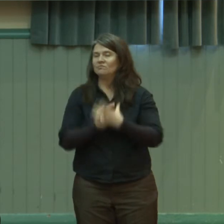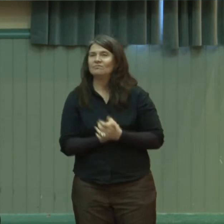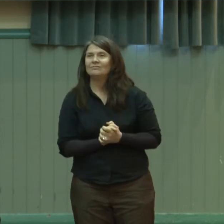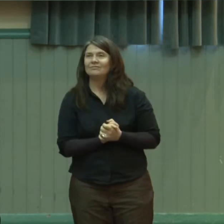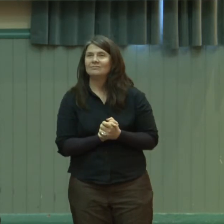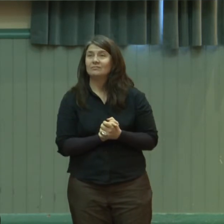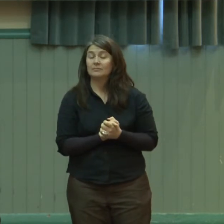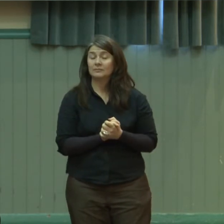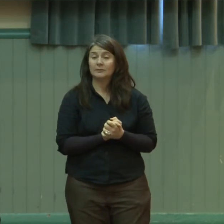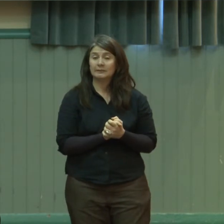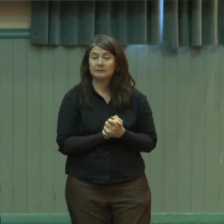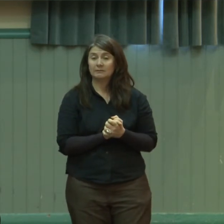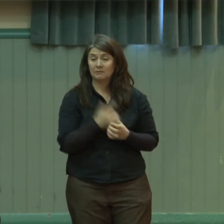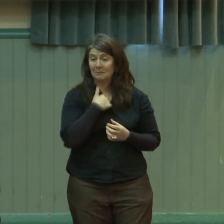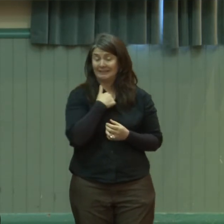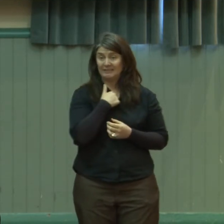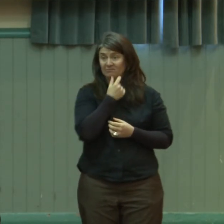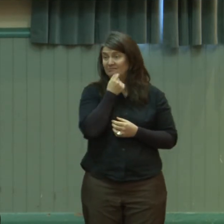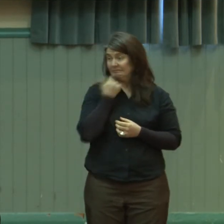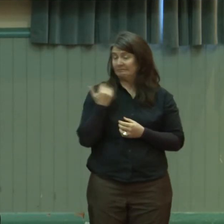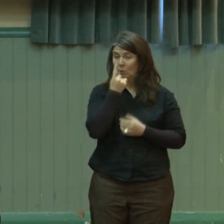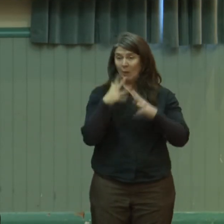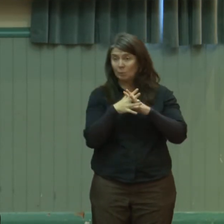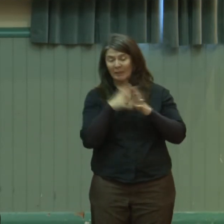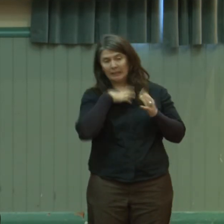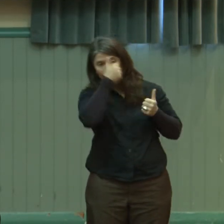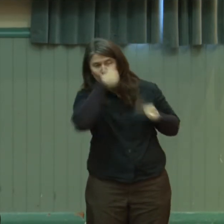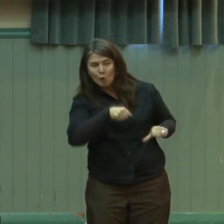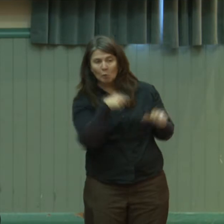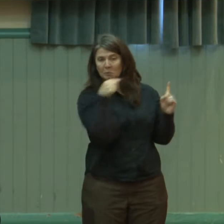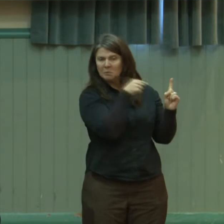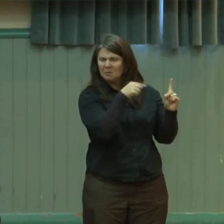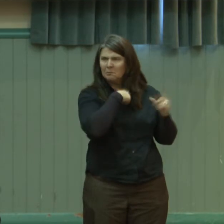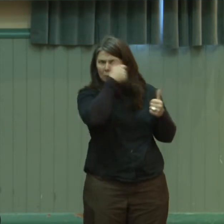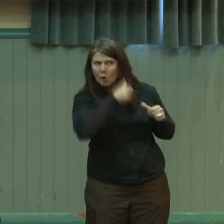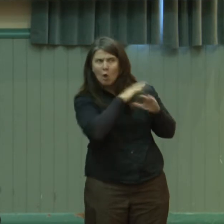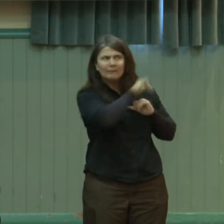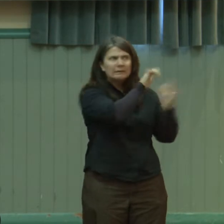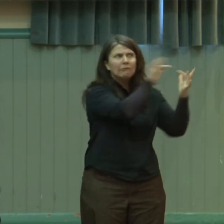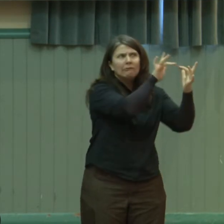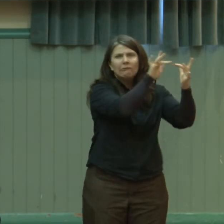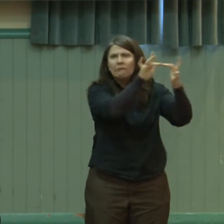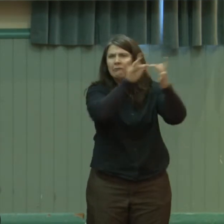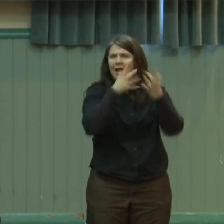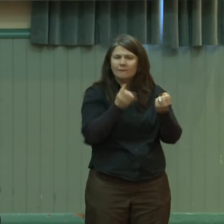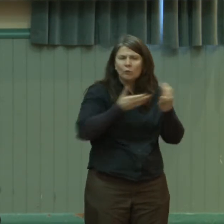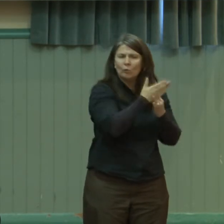I've just spent the last week with Barry and I've got to know him and his connection to the deaf community and I'm sure at his presentation you'll talk about the